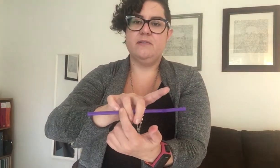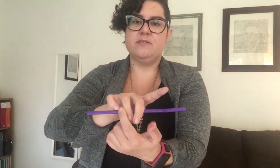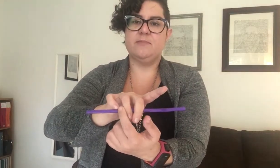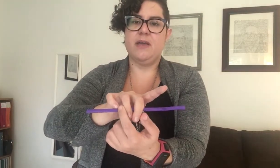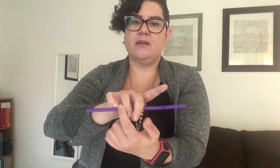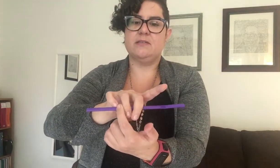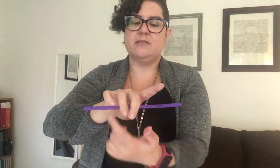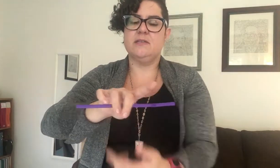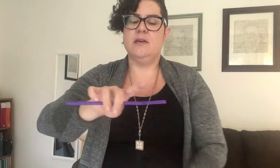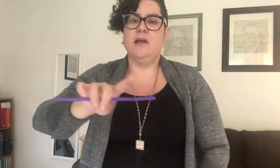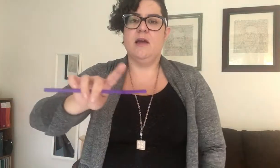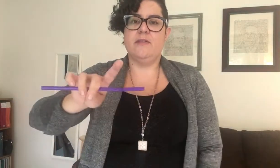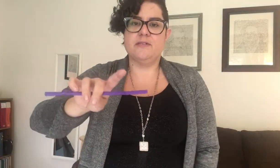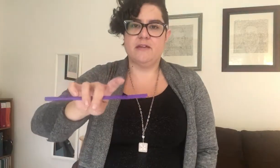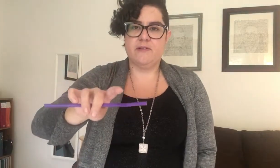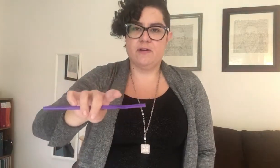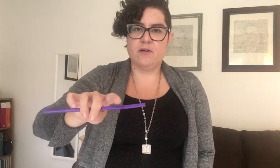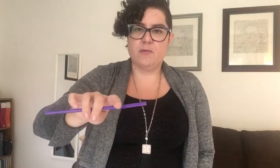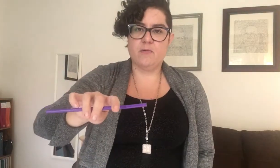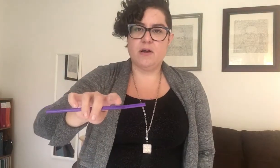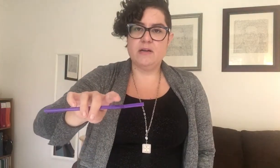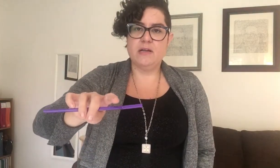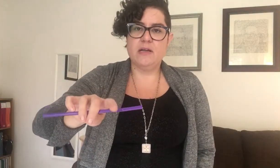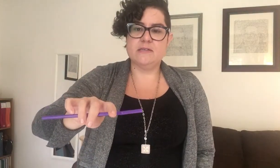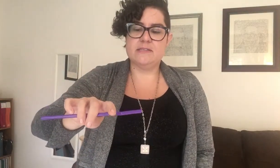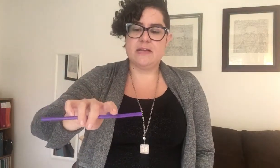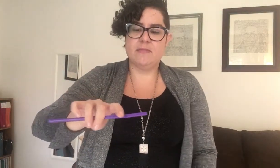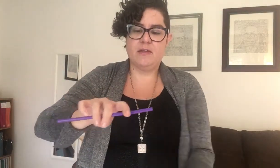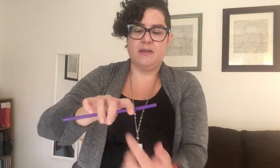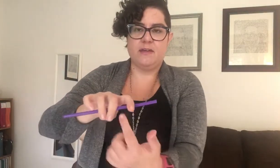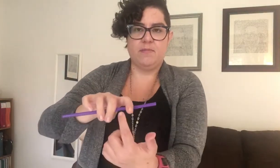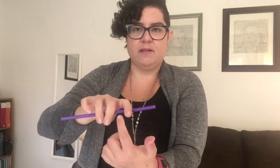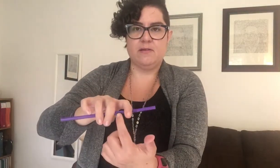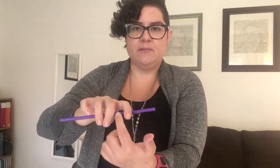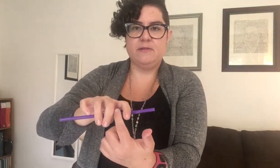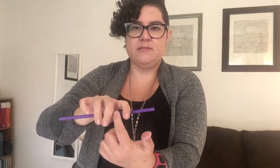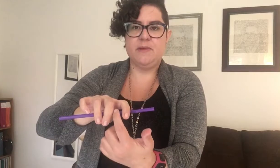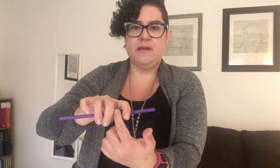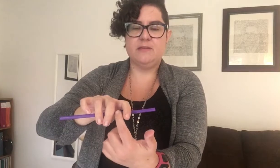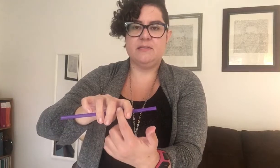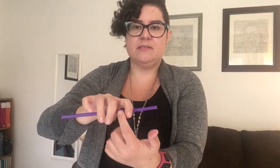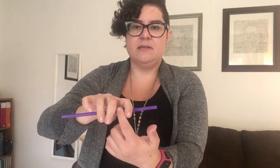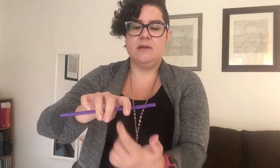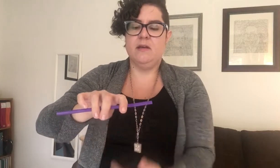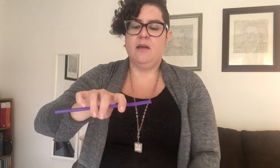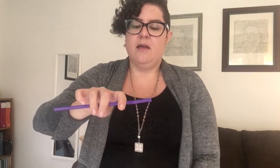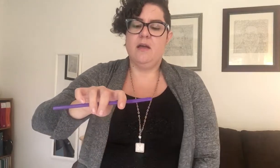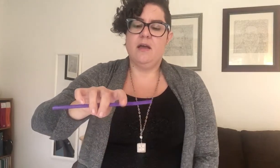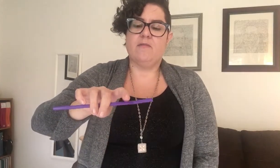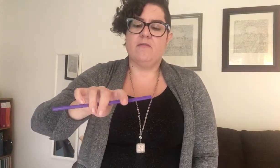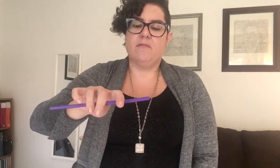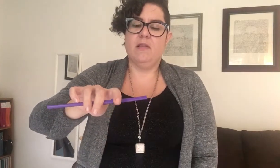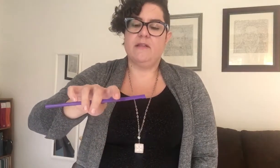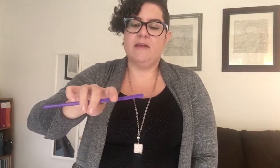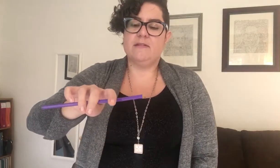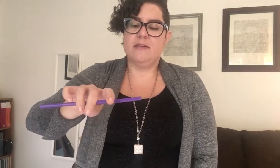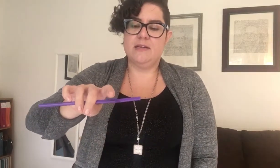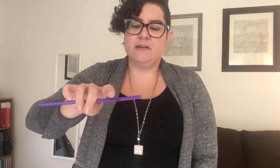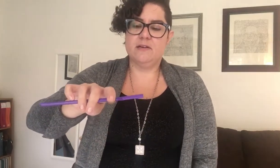of space. And then take finger number one and same thing. Keep that little bit of space and let that ear